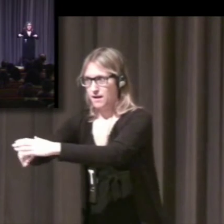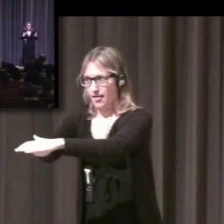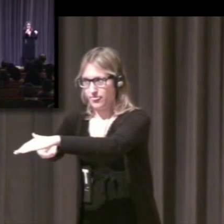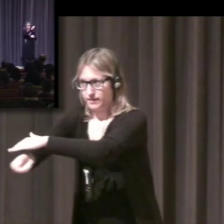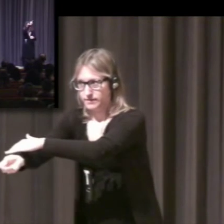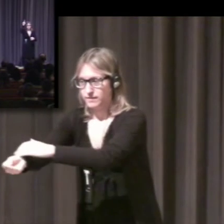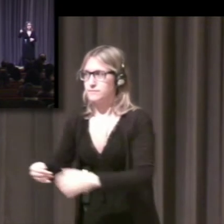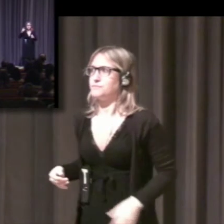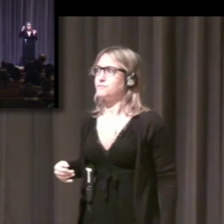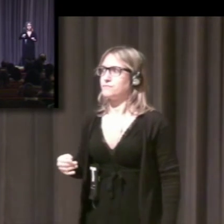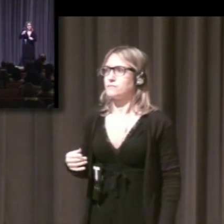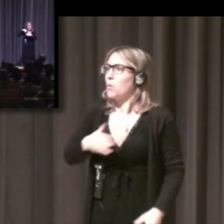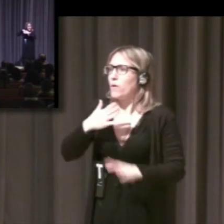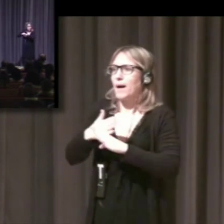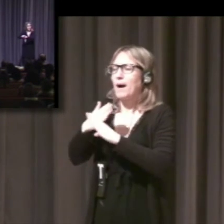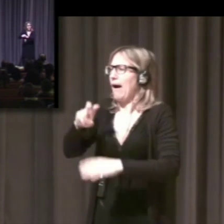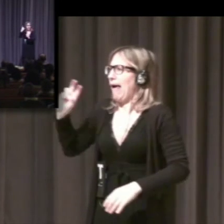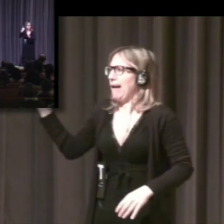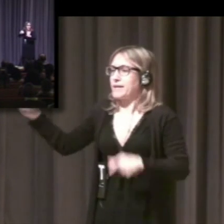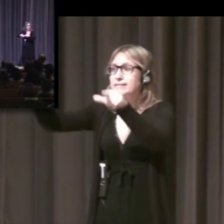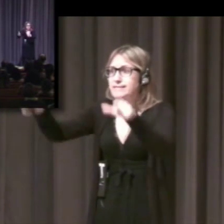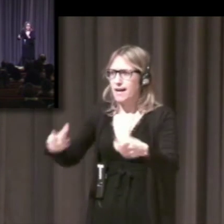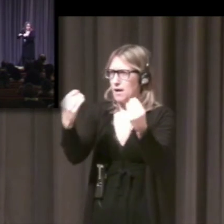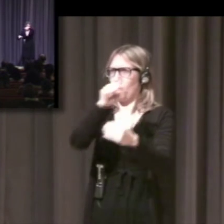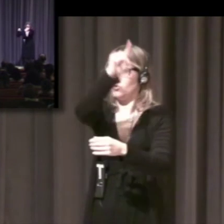Then the person who left the room comes back in.